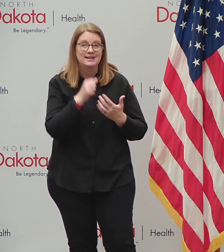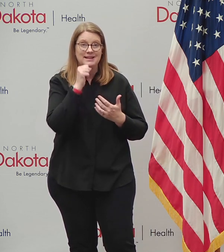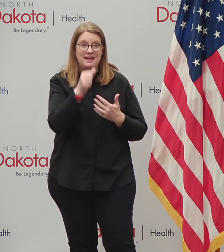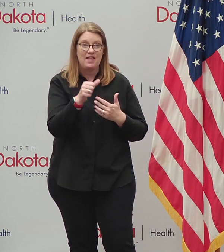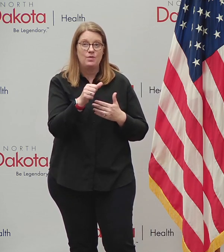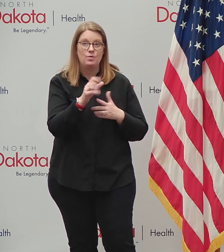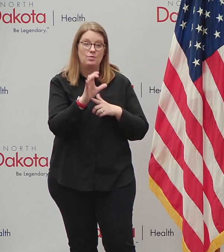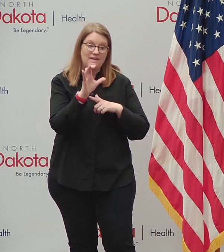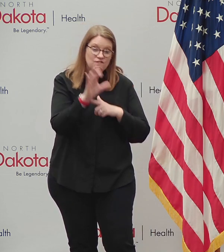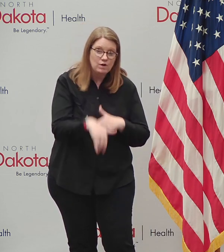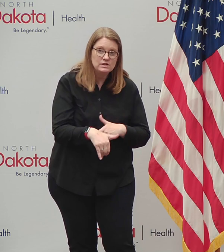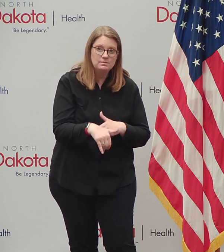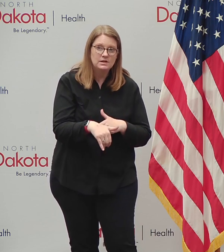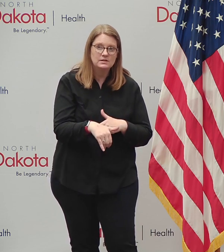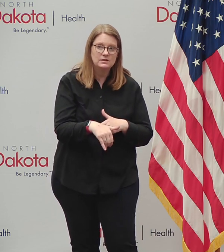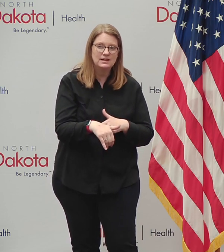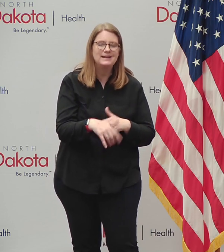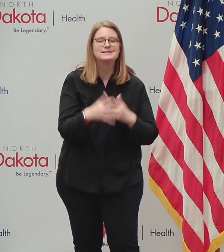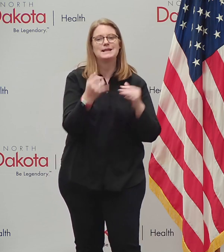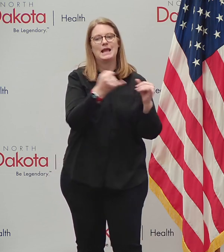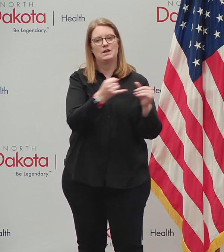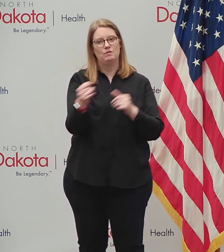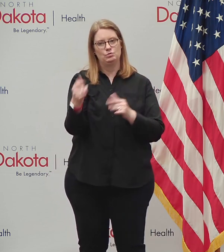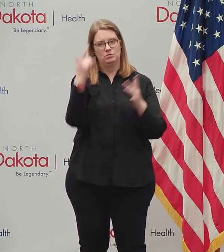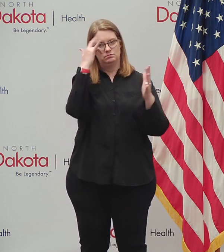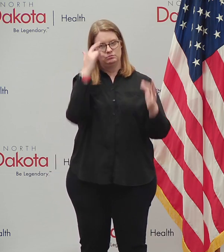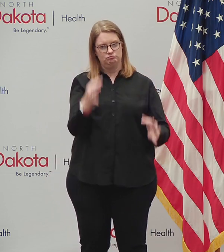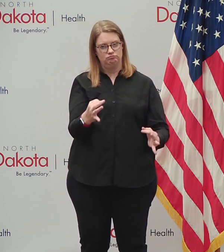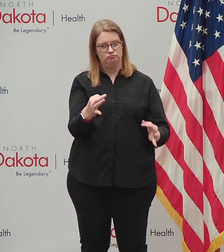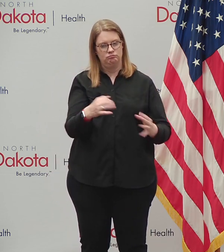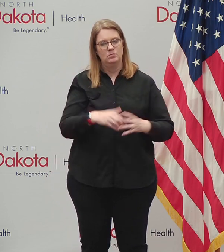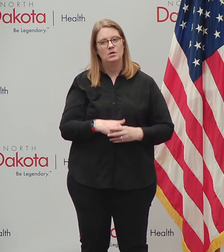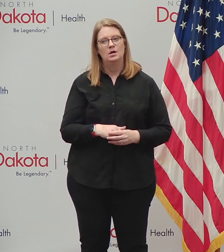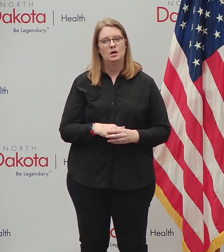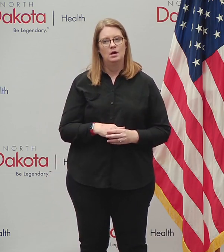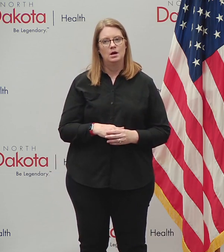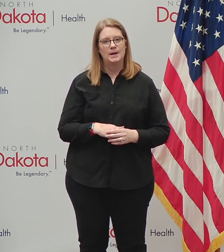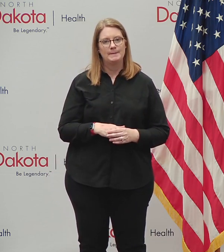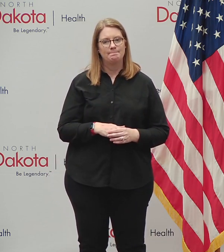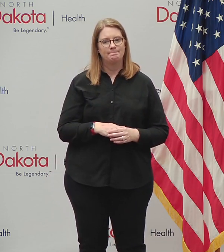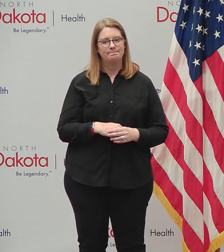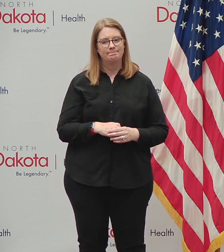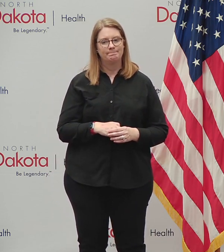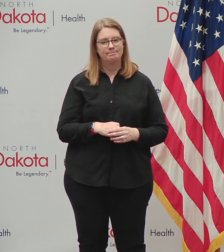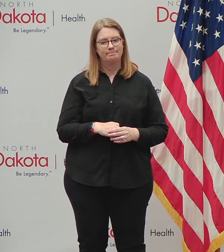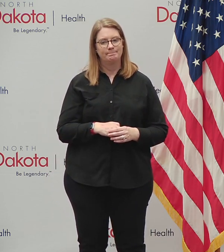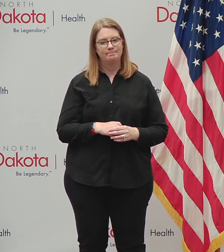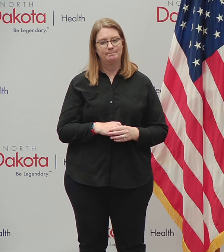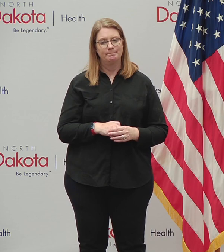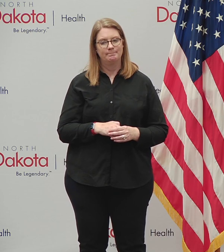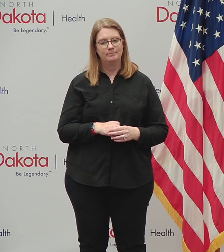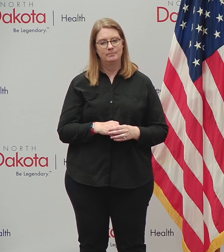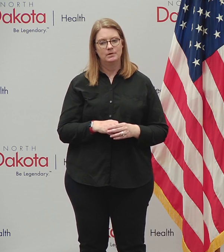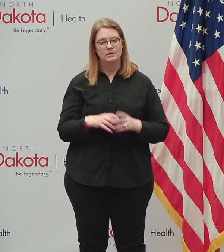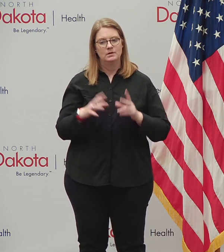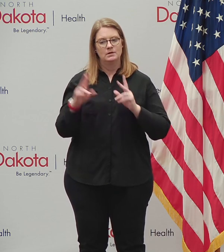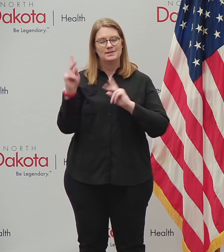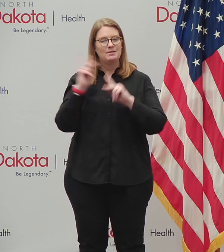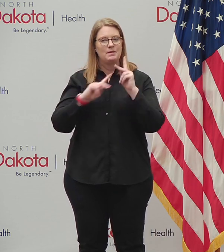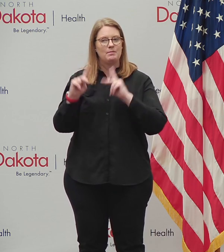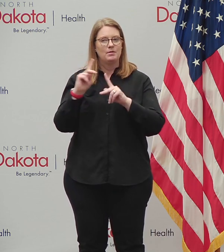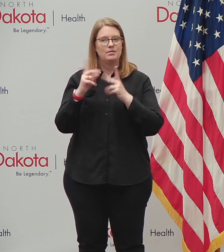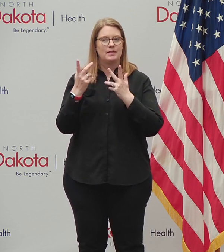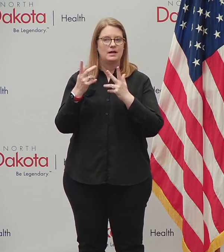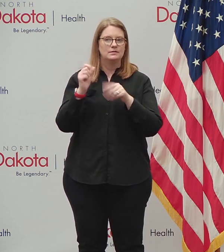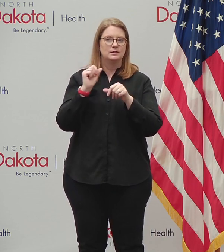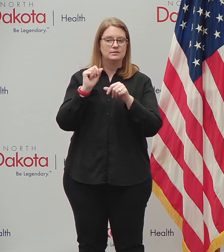through individual choice. Uh, and even when we talk about the, the positives that work in healthcare, whether it's in long-term